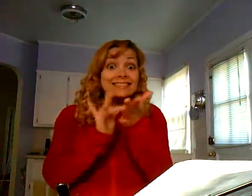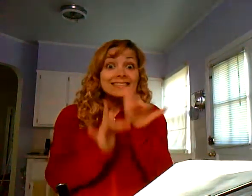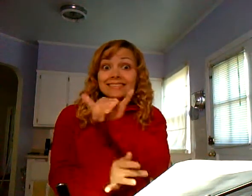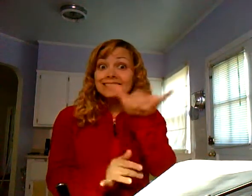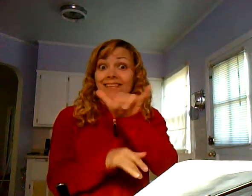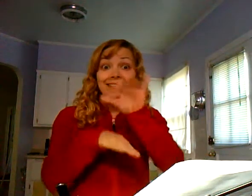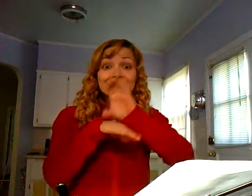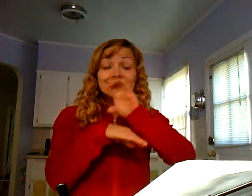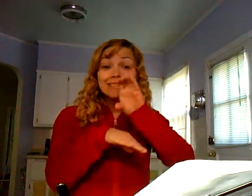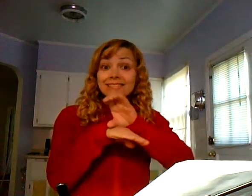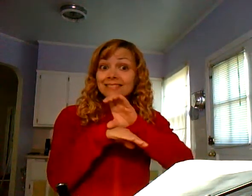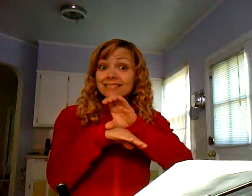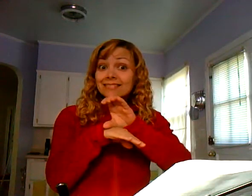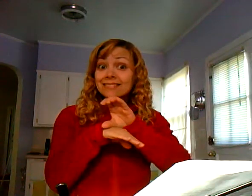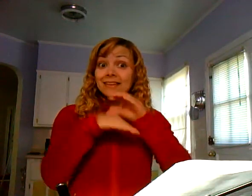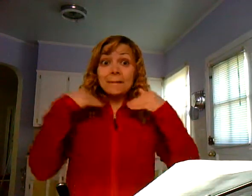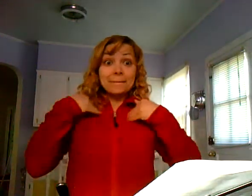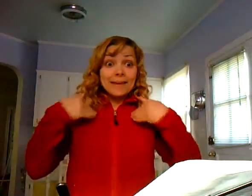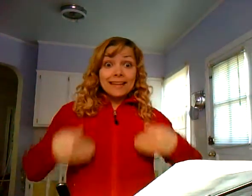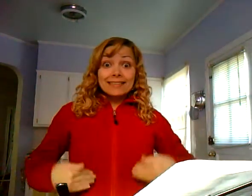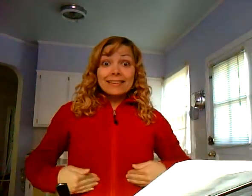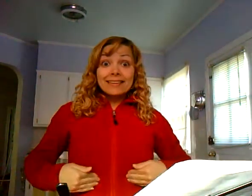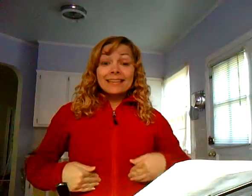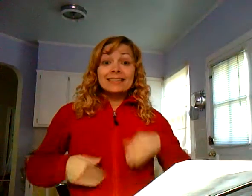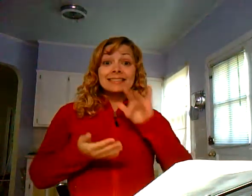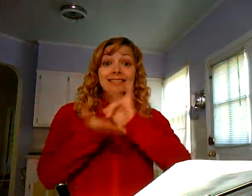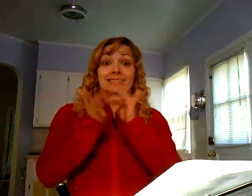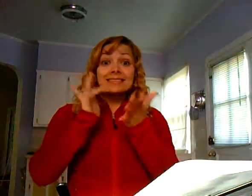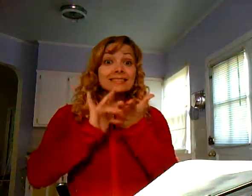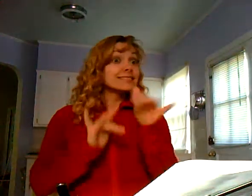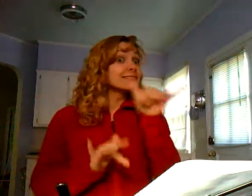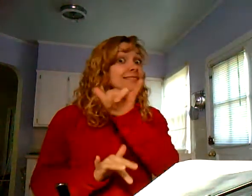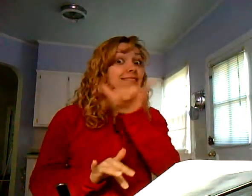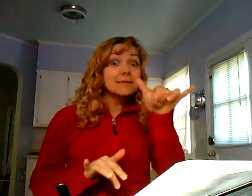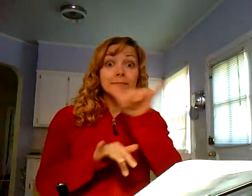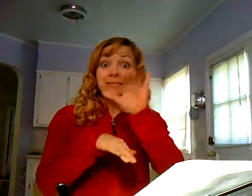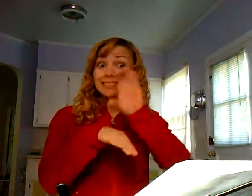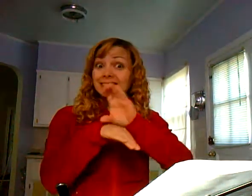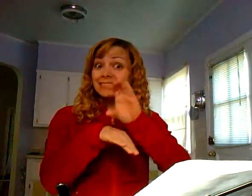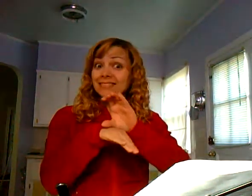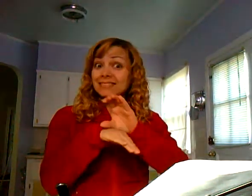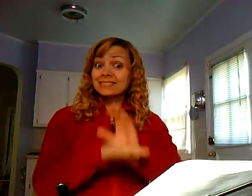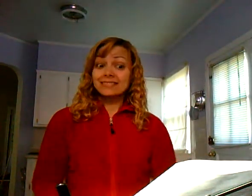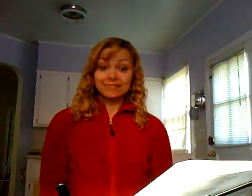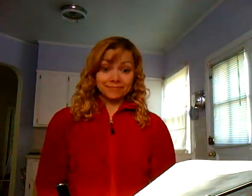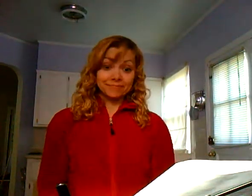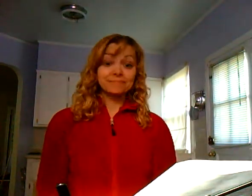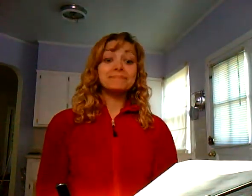Jesus is the same as the church. Jesus is the same as the church.